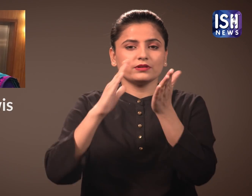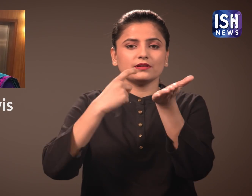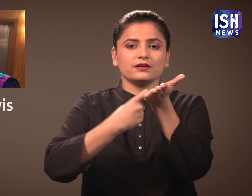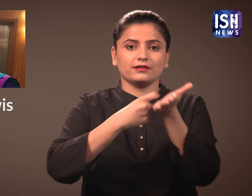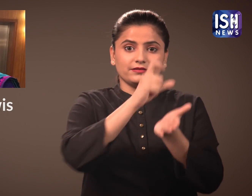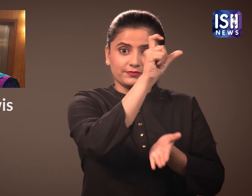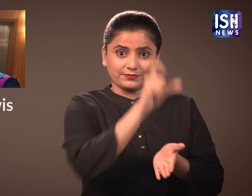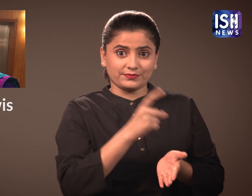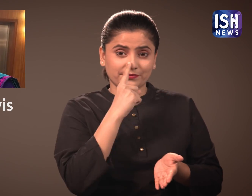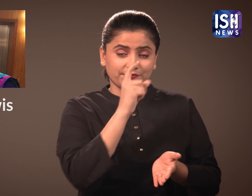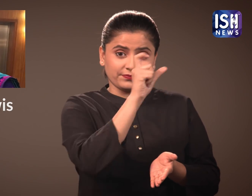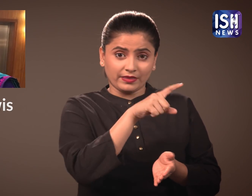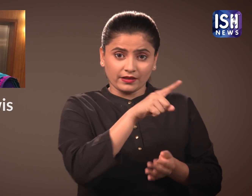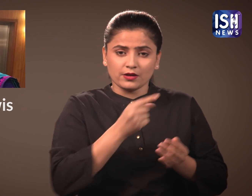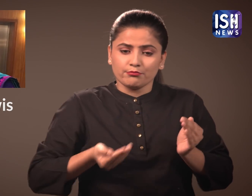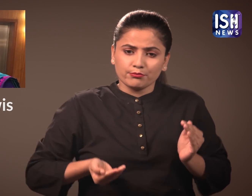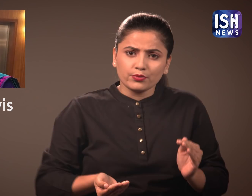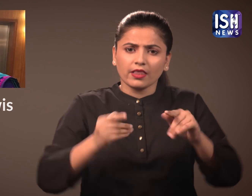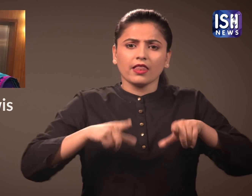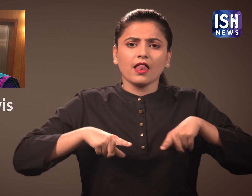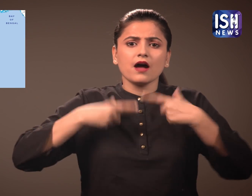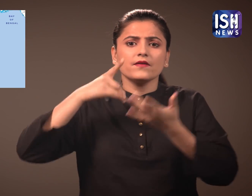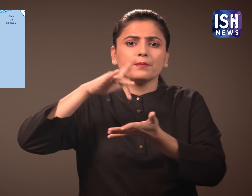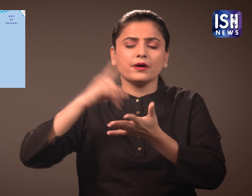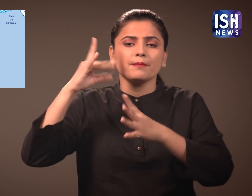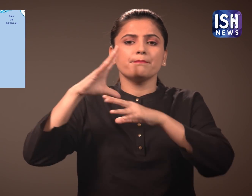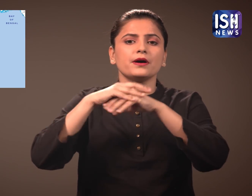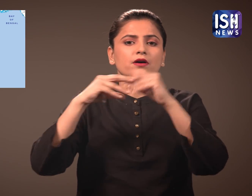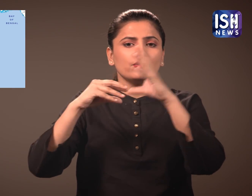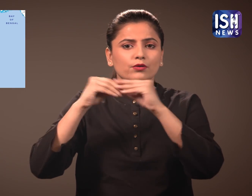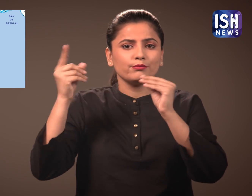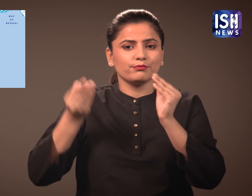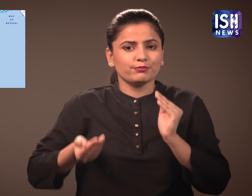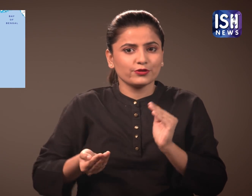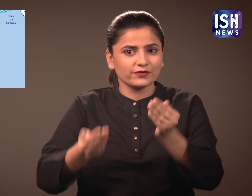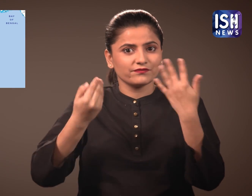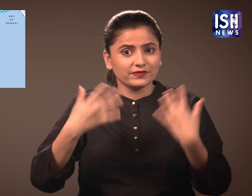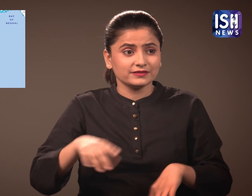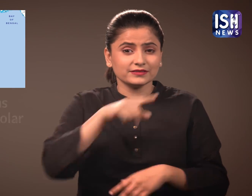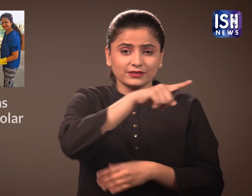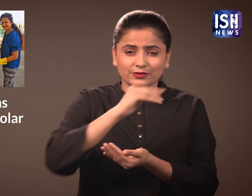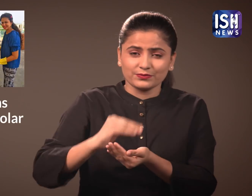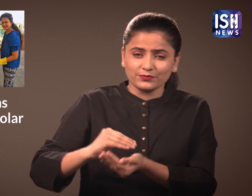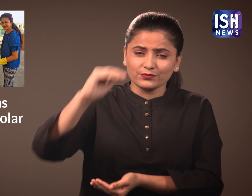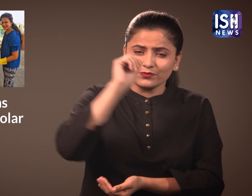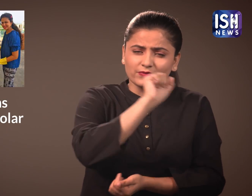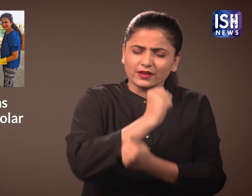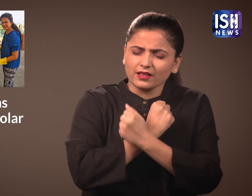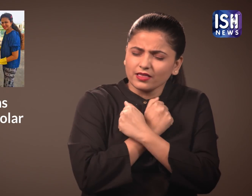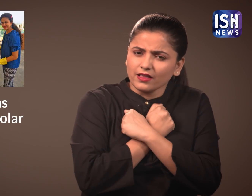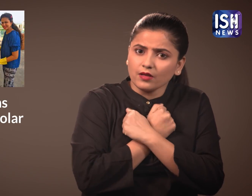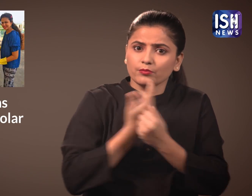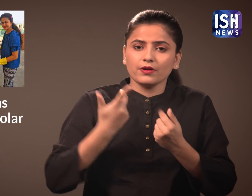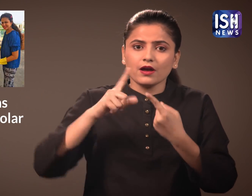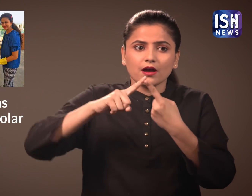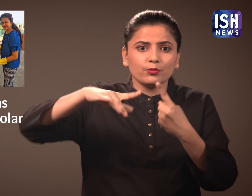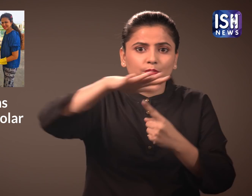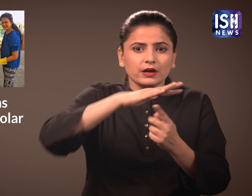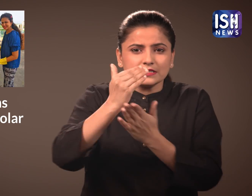Dr. Reema Lewis was born and raised in Bengaluru. She was always very close with